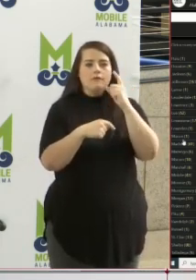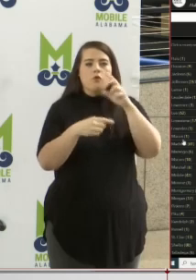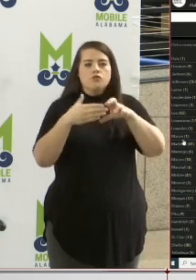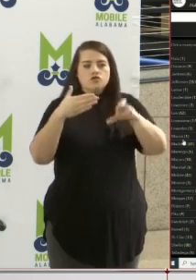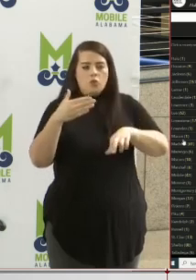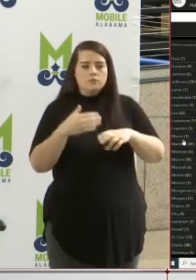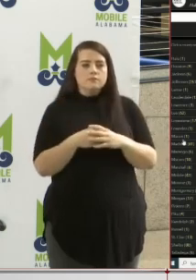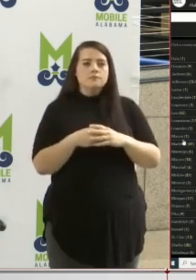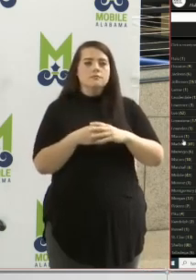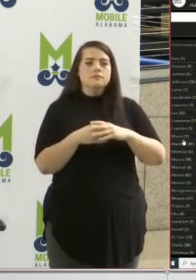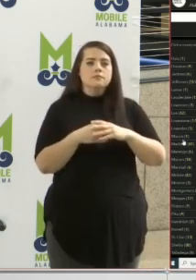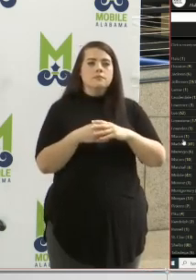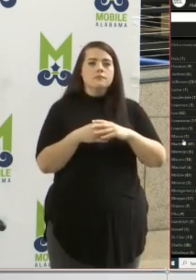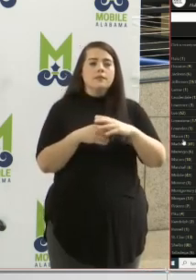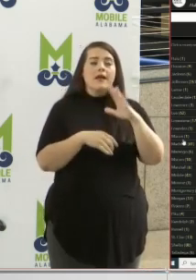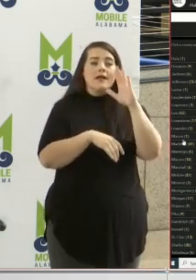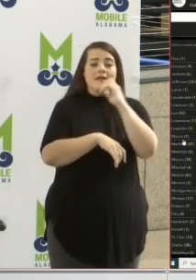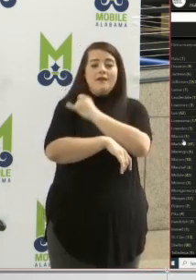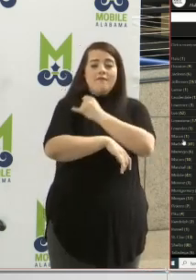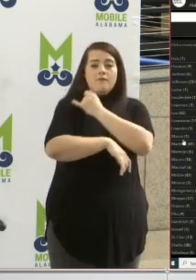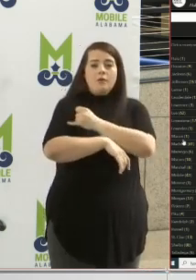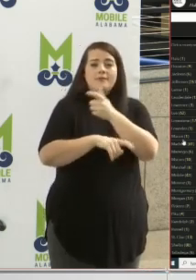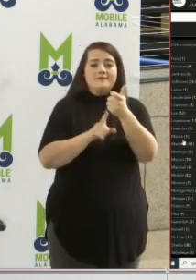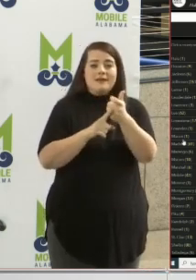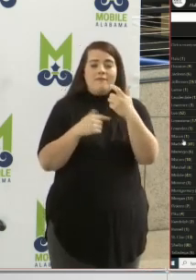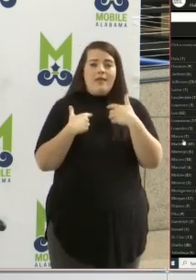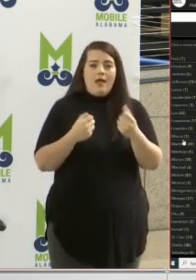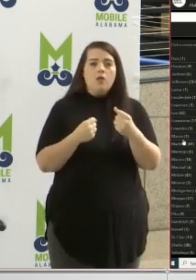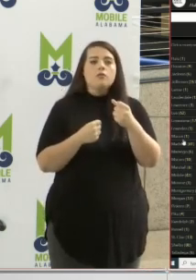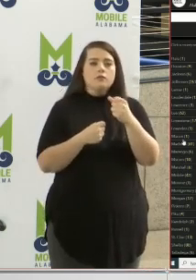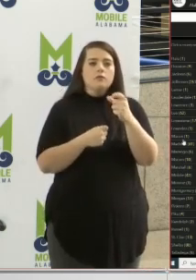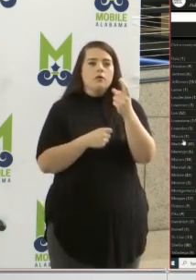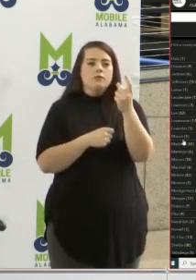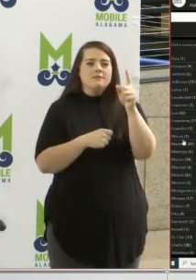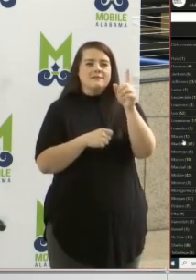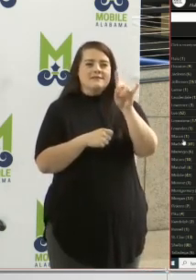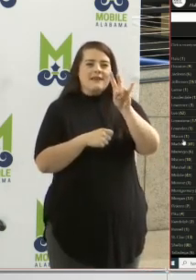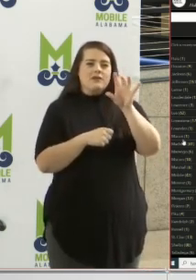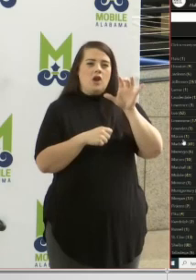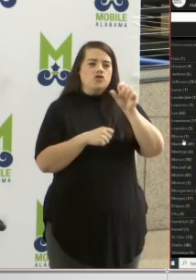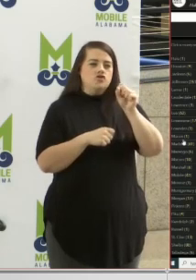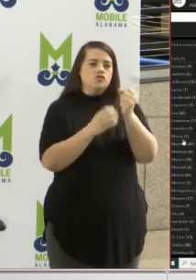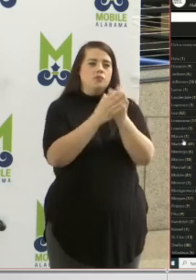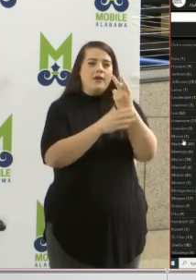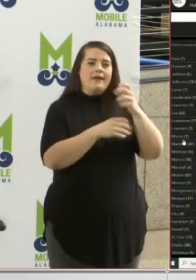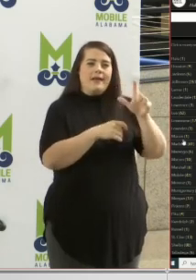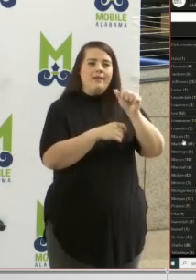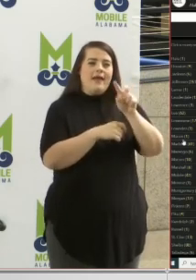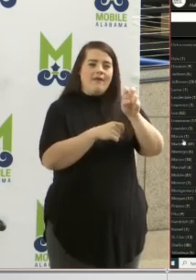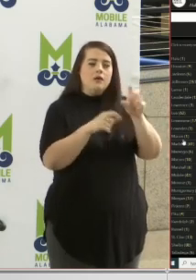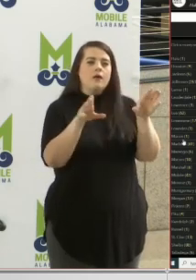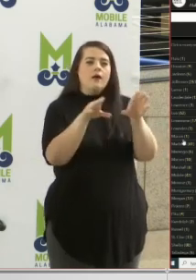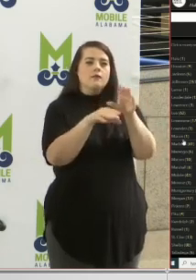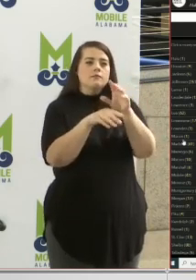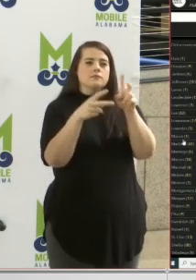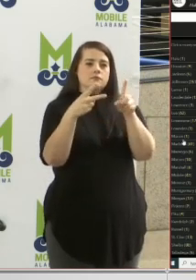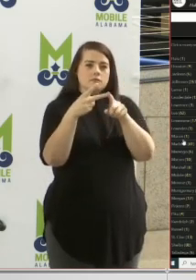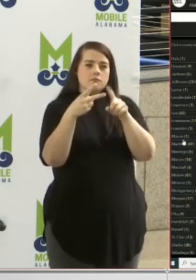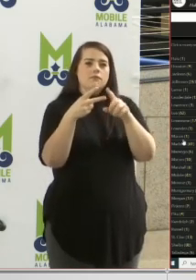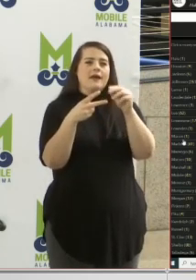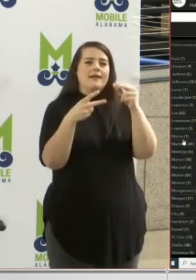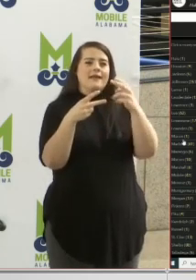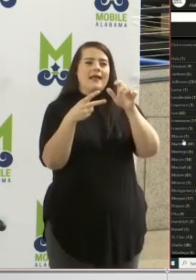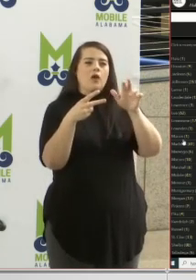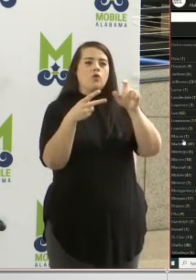Infirmary Health, both of their sites, the one at 1700 Springer Avenue, is up and running, as is the Hillcrest site.